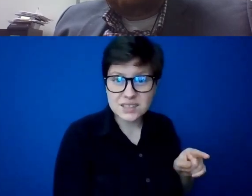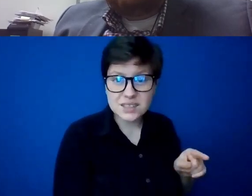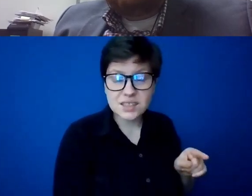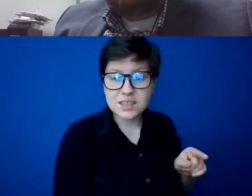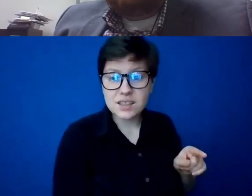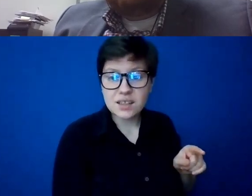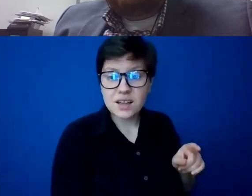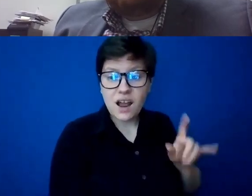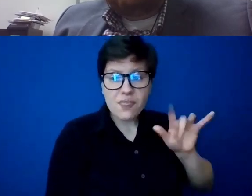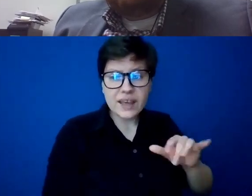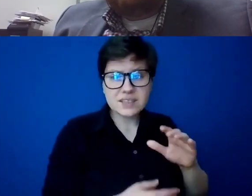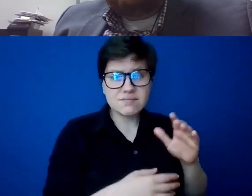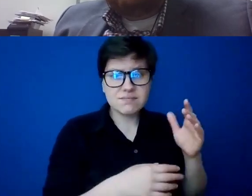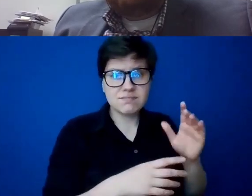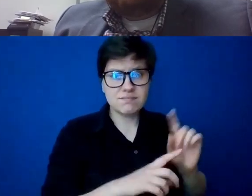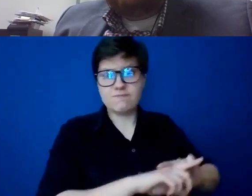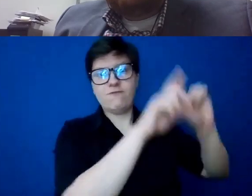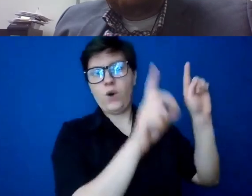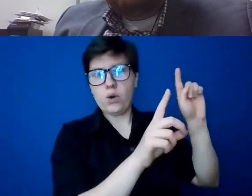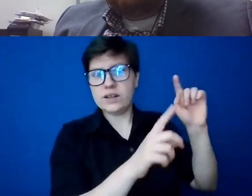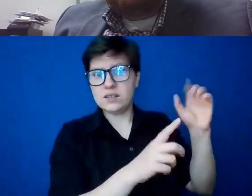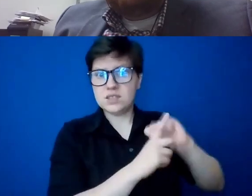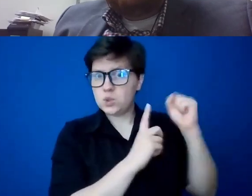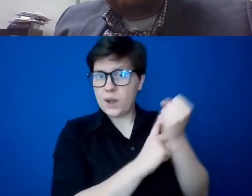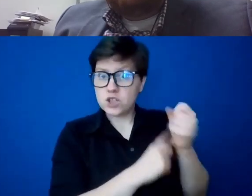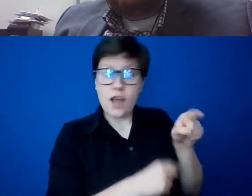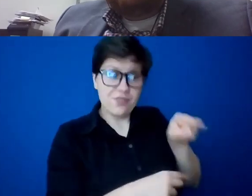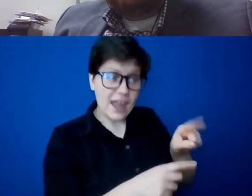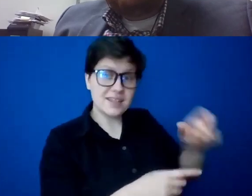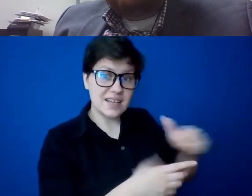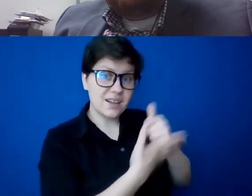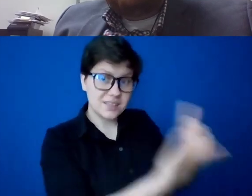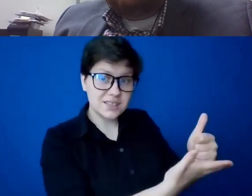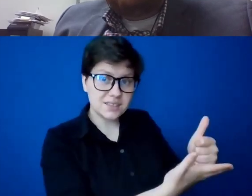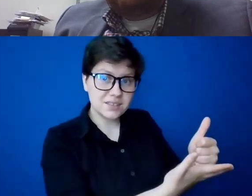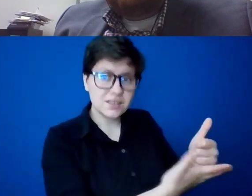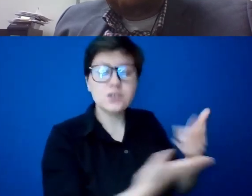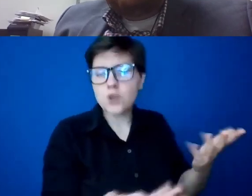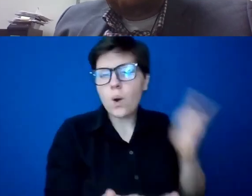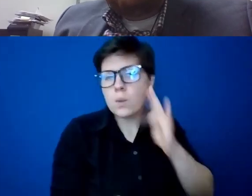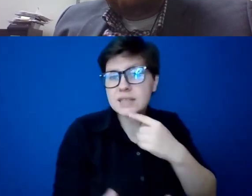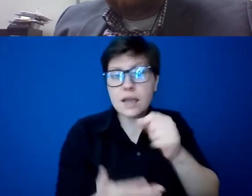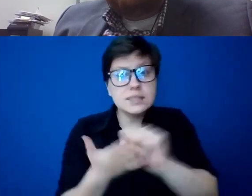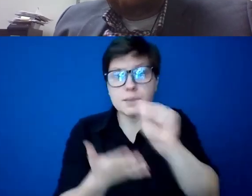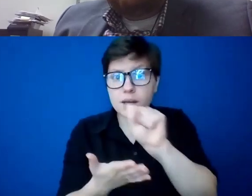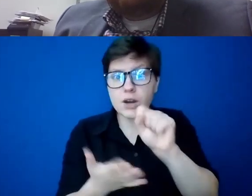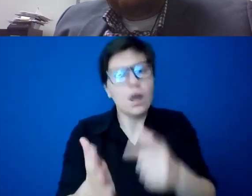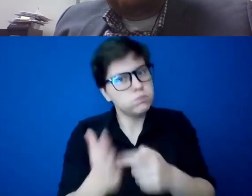if it's a foreign situation, they need assistance to help. So I would just say that, yes, seminary is